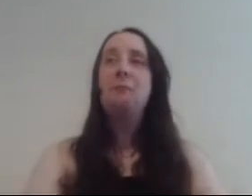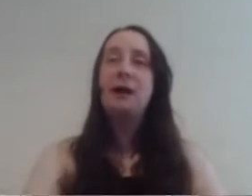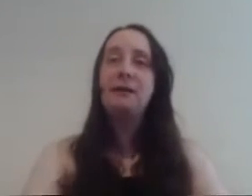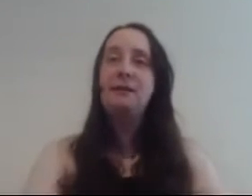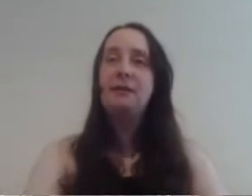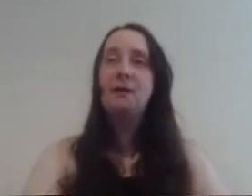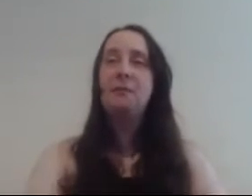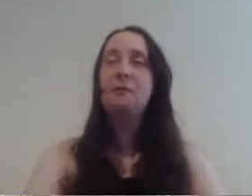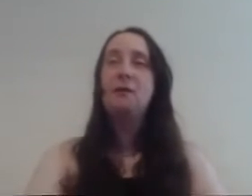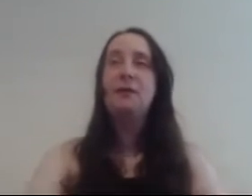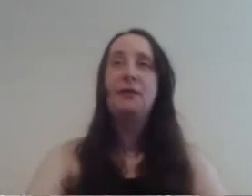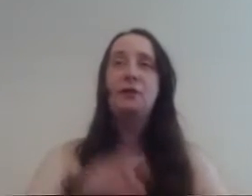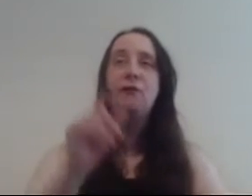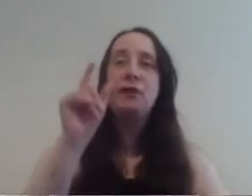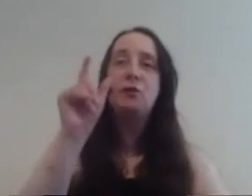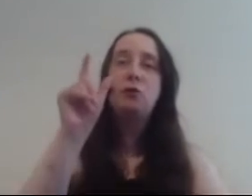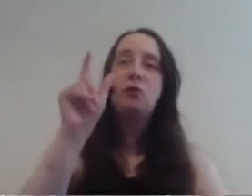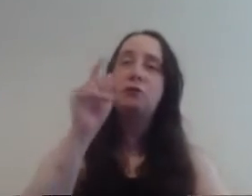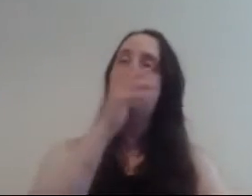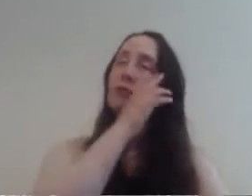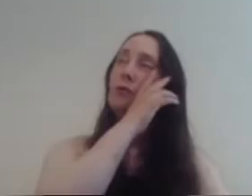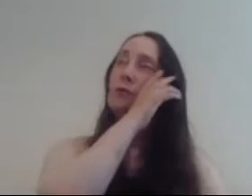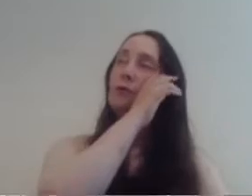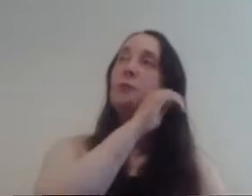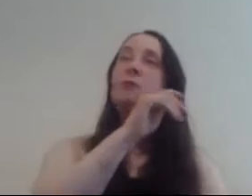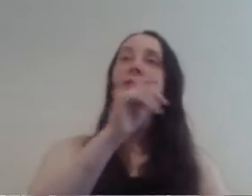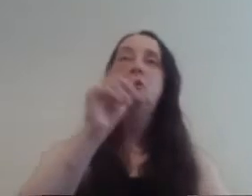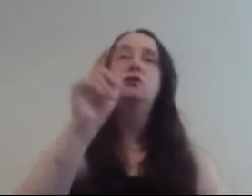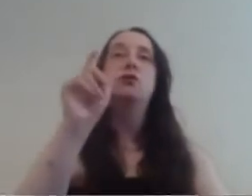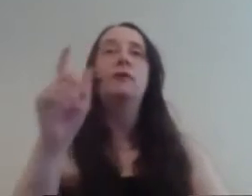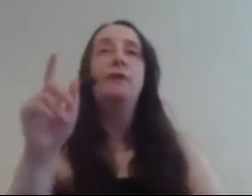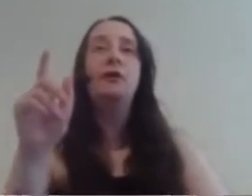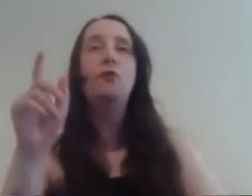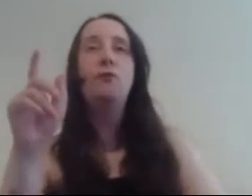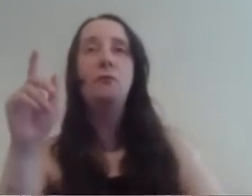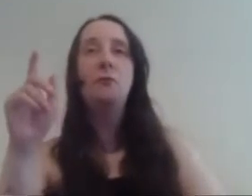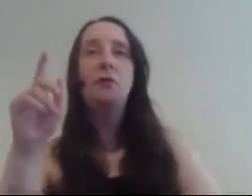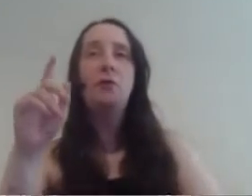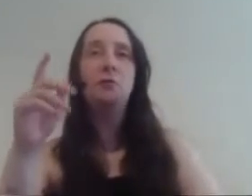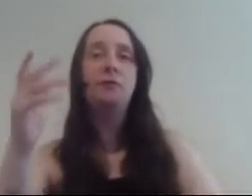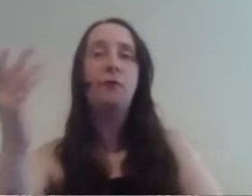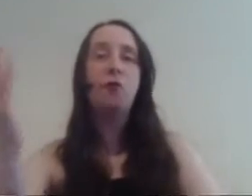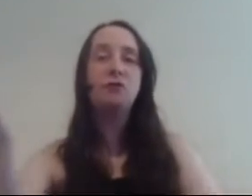marine coming in with the real vial because you thought Robin stole the vial from the Wizard of Oz